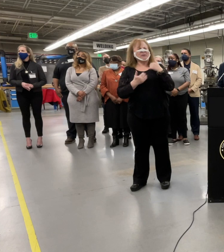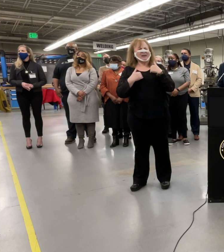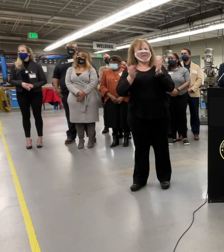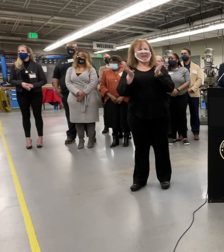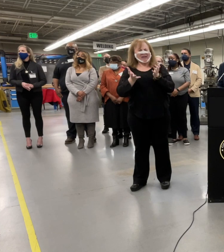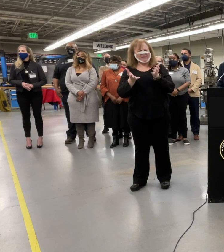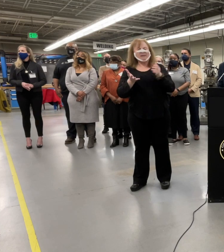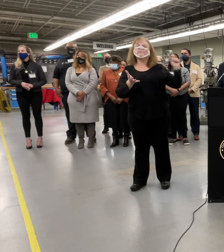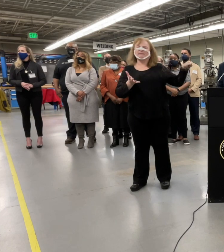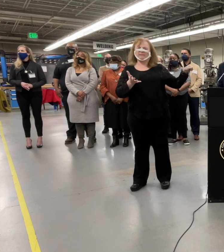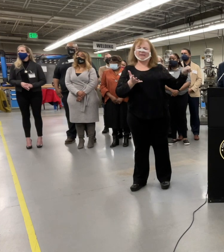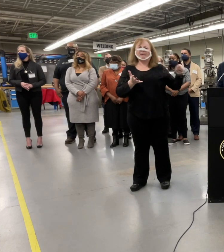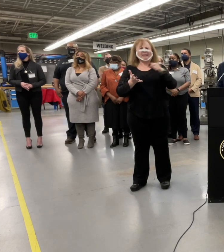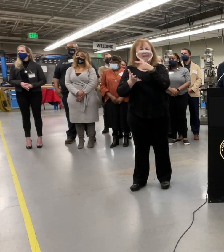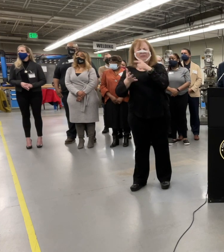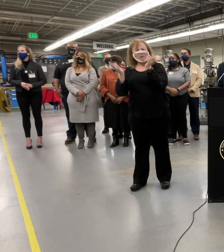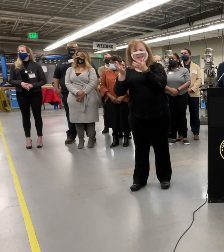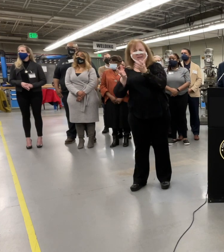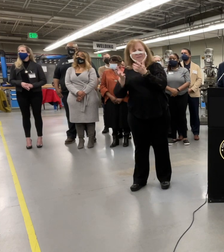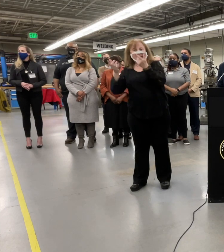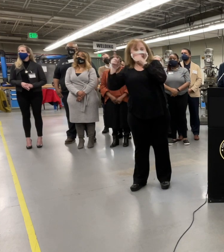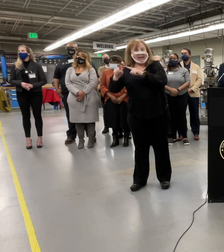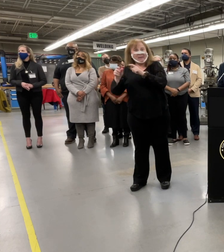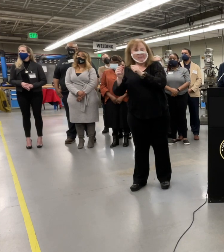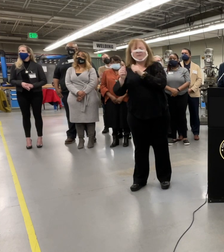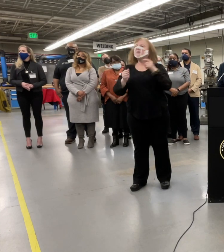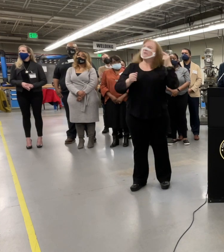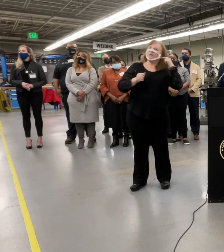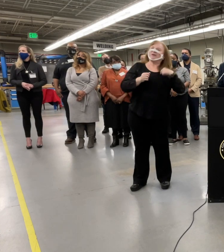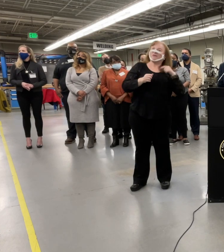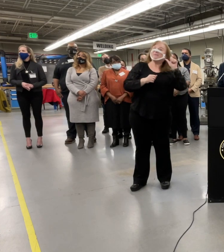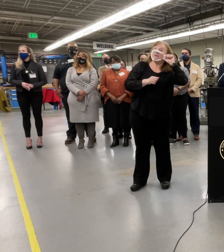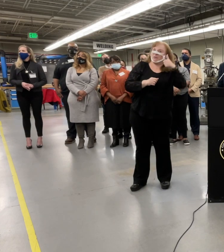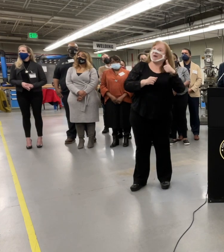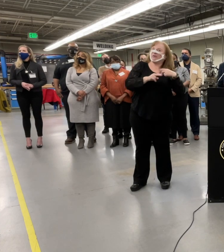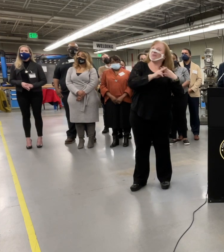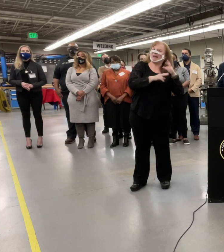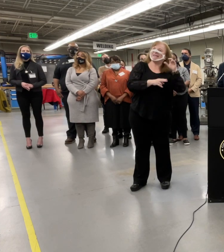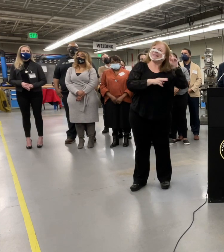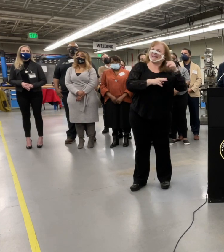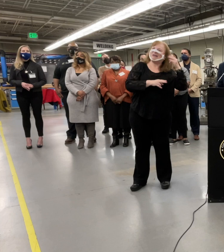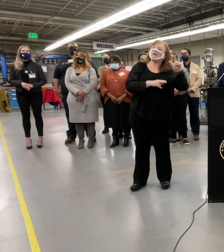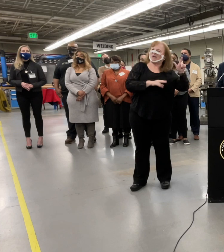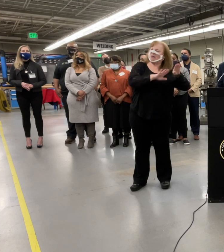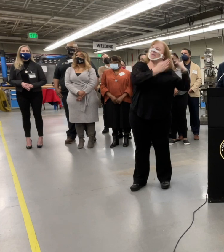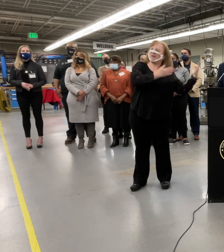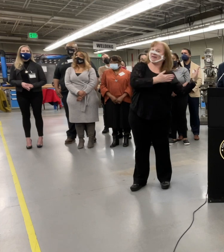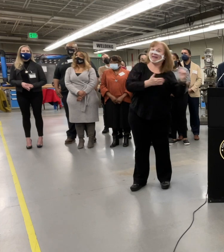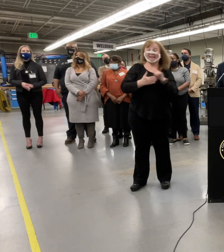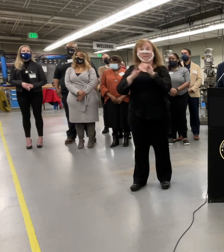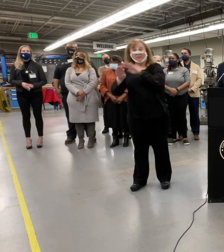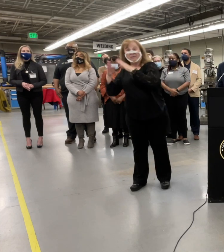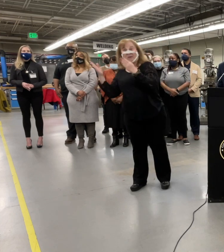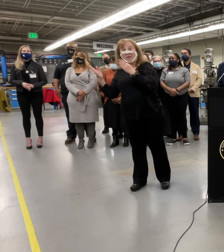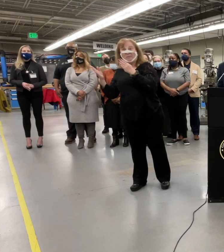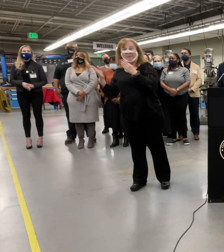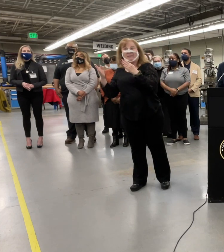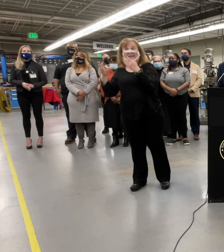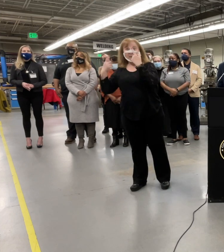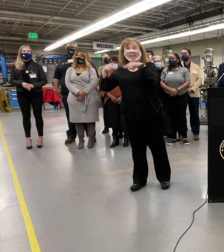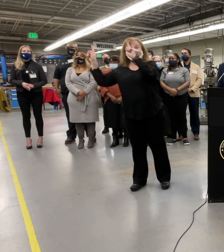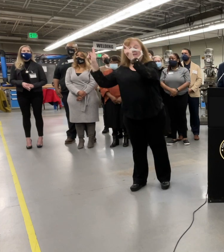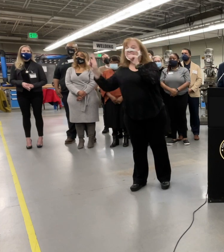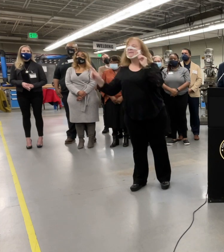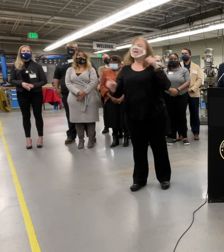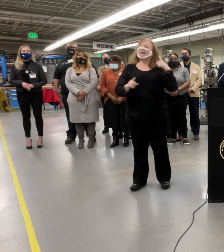conversations. Yep. Have those conversations happened with the You'll hear from me tomorrow about City Hall reopening. Will that reopen? The announcement will come